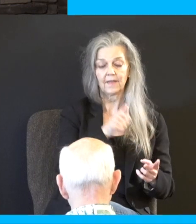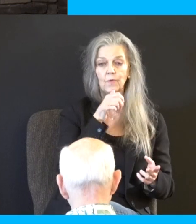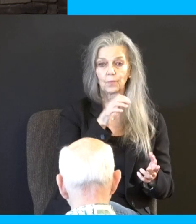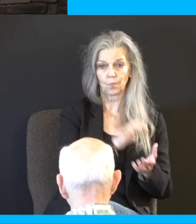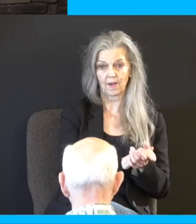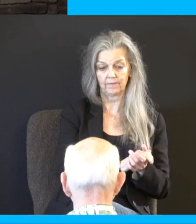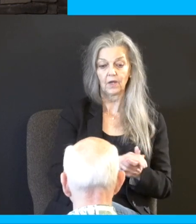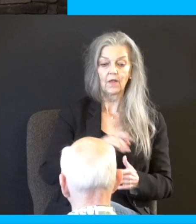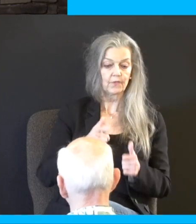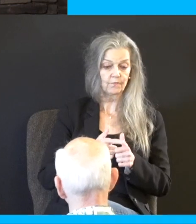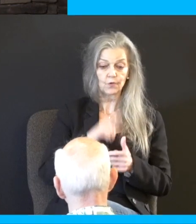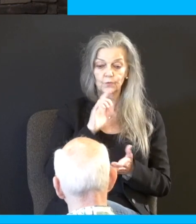her raiment, wait a minute, another wife.